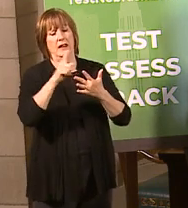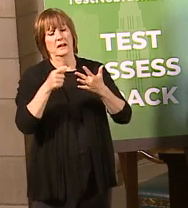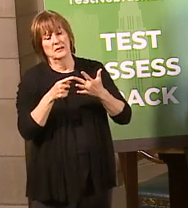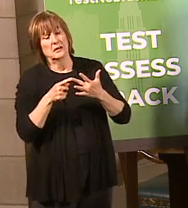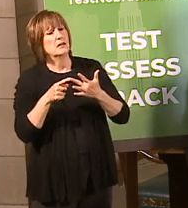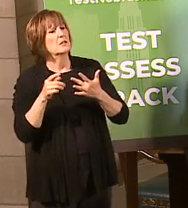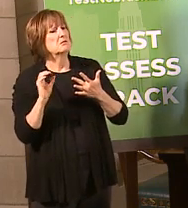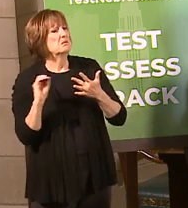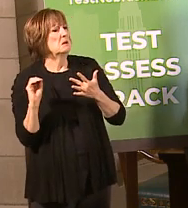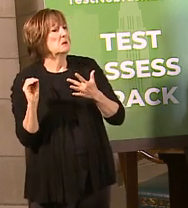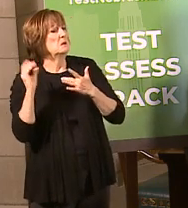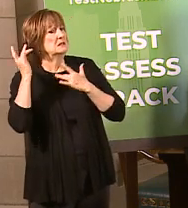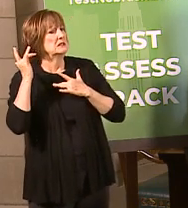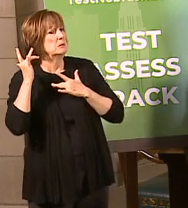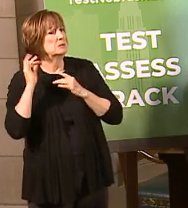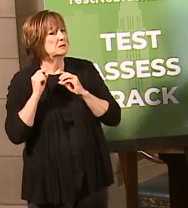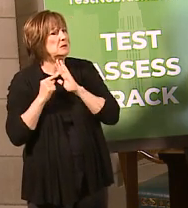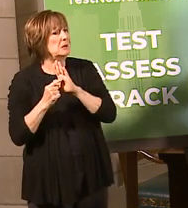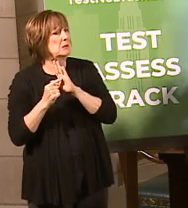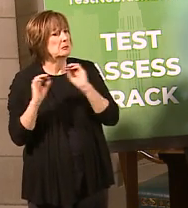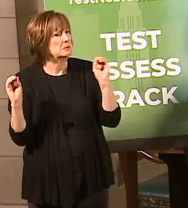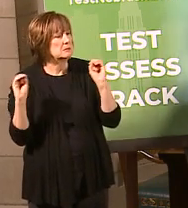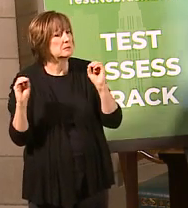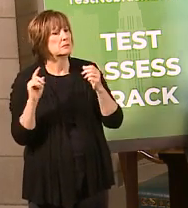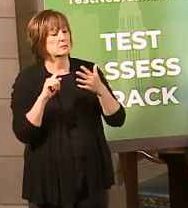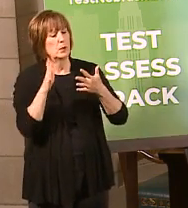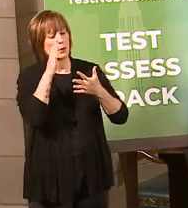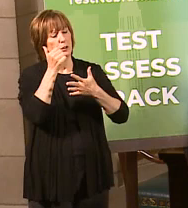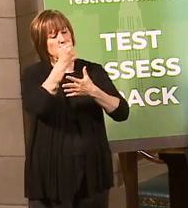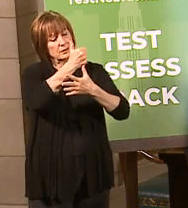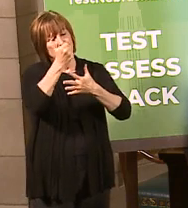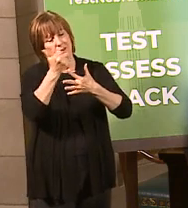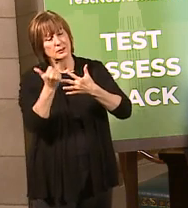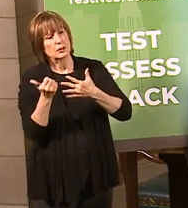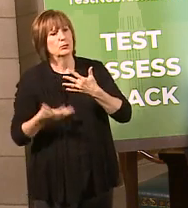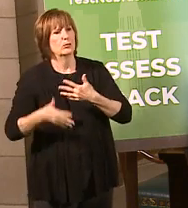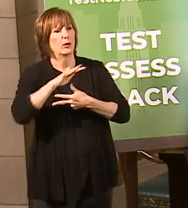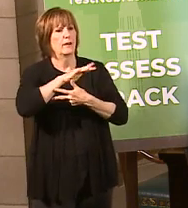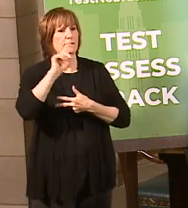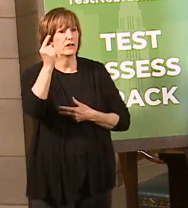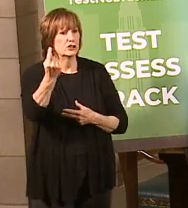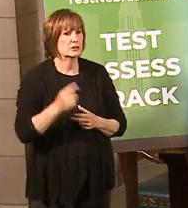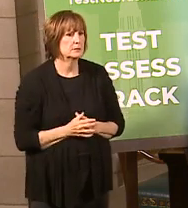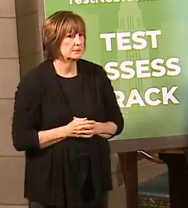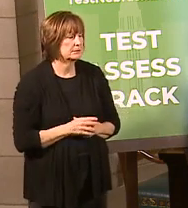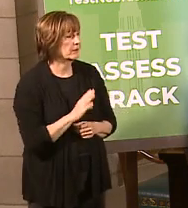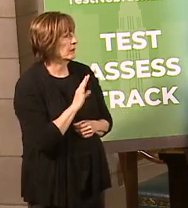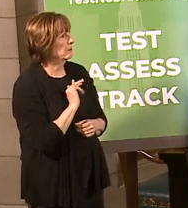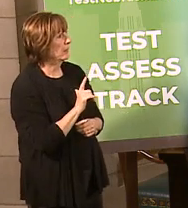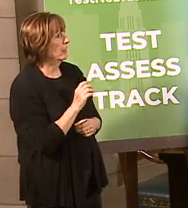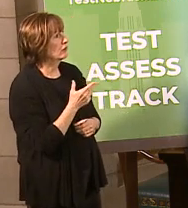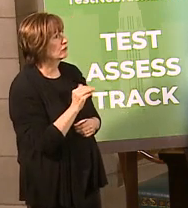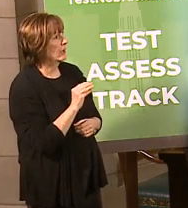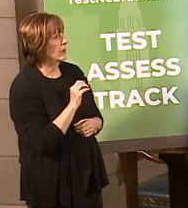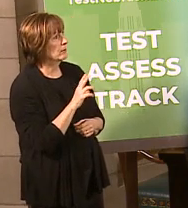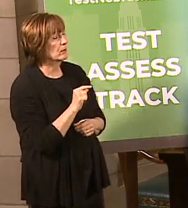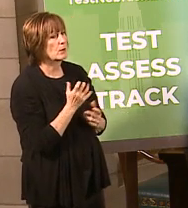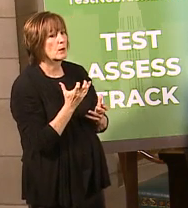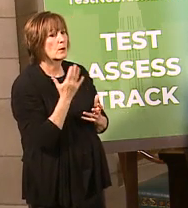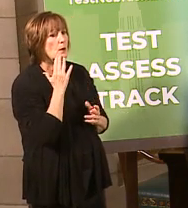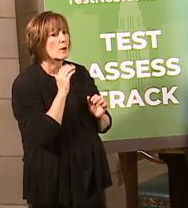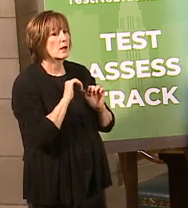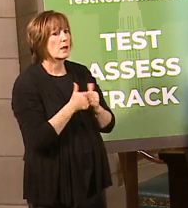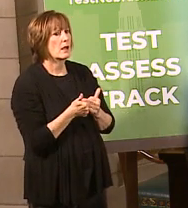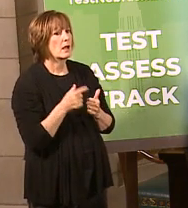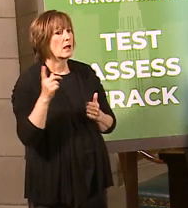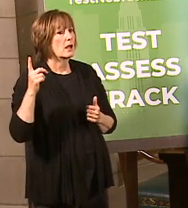asymptomatic people, we will get there, but we're going to prioritize those other folks first. Bill Schammert would like to know how are employers being advised